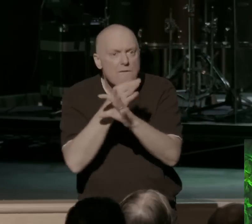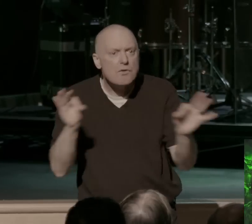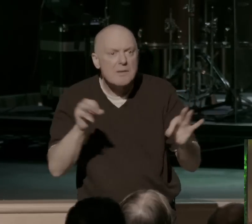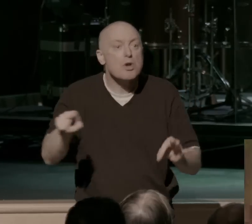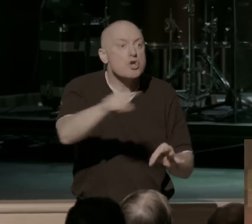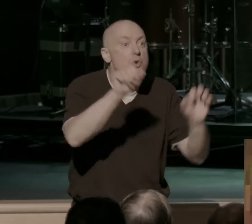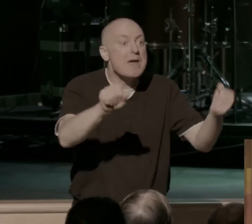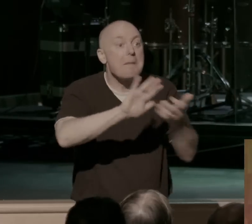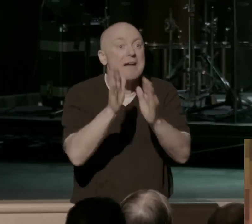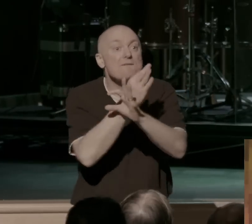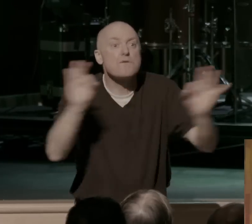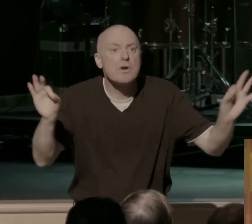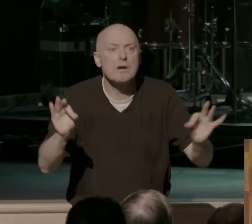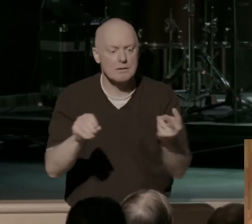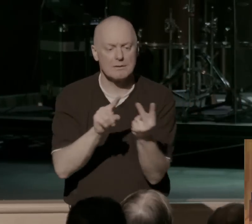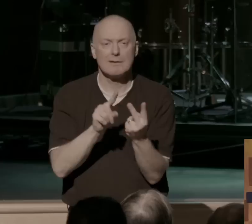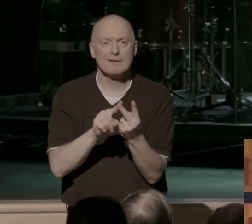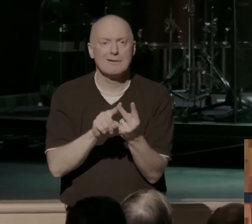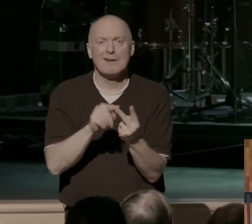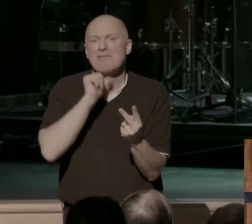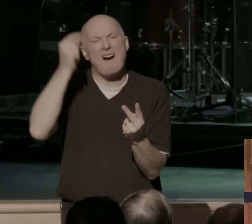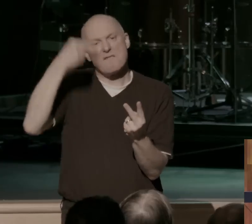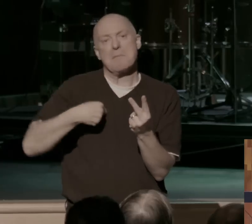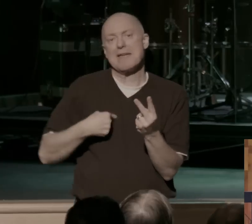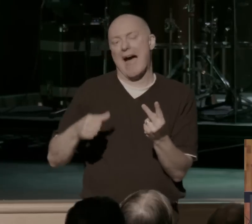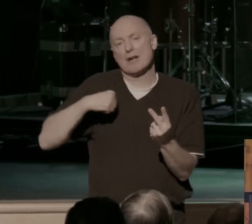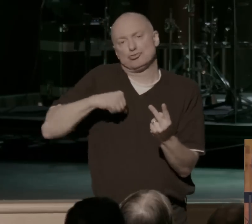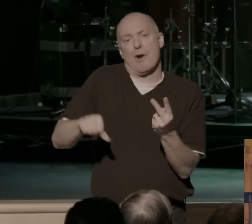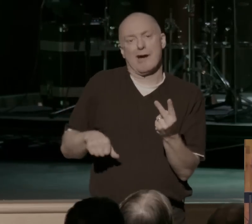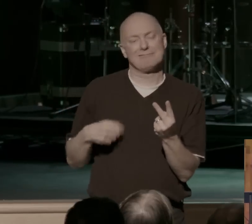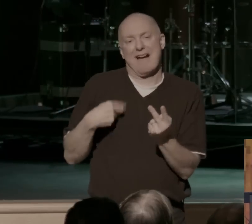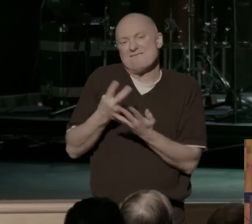can be set free, and you think, you know what? It's not for me. I've tried it, and I've failed.